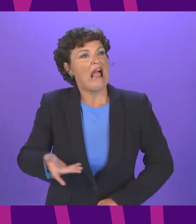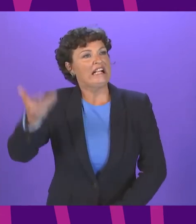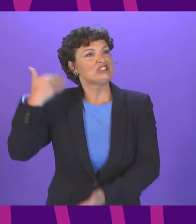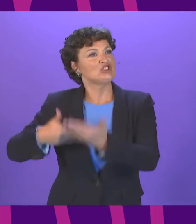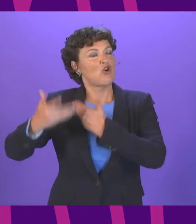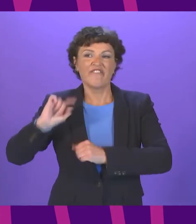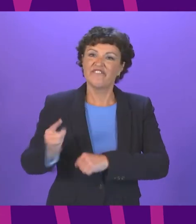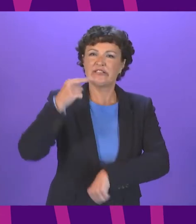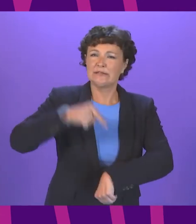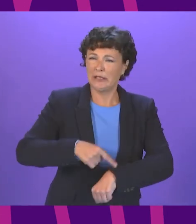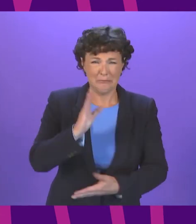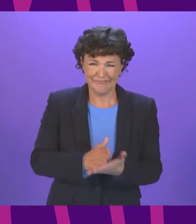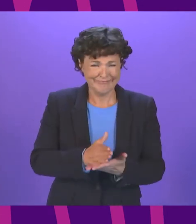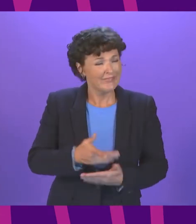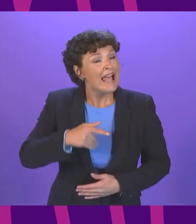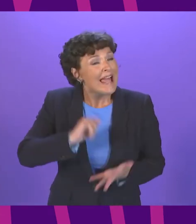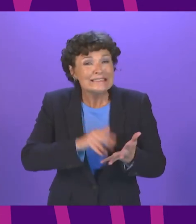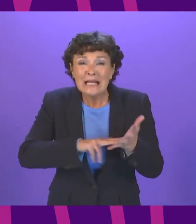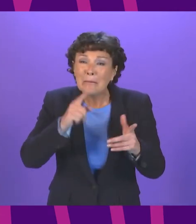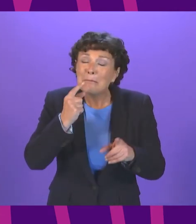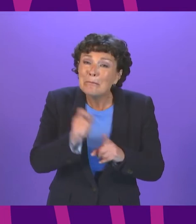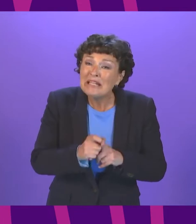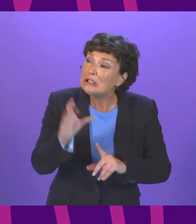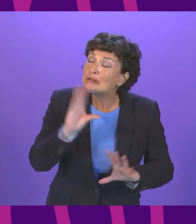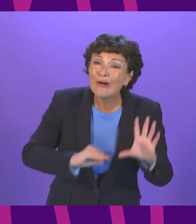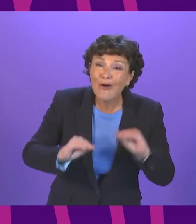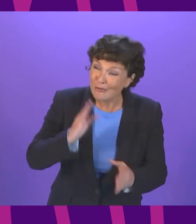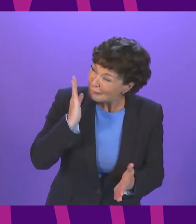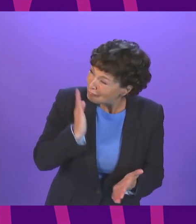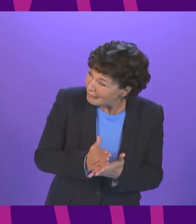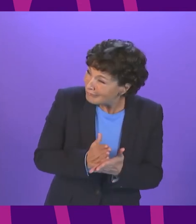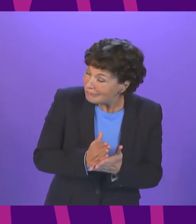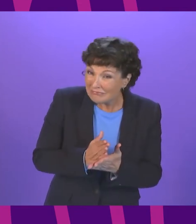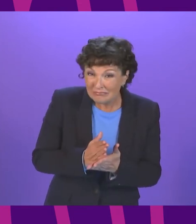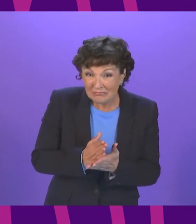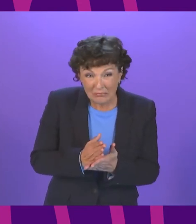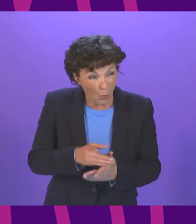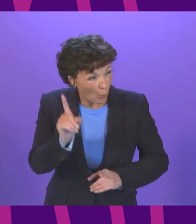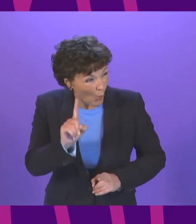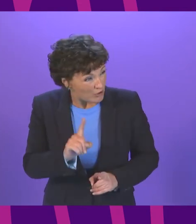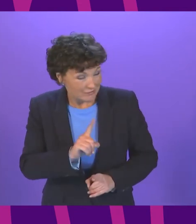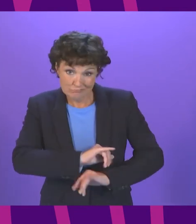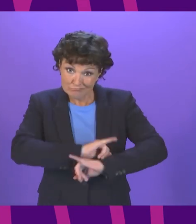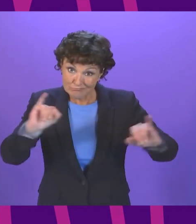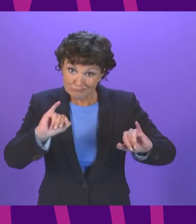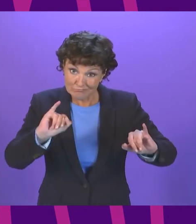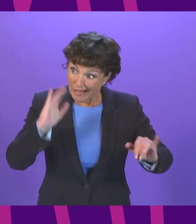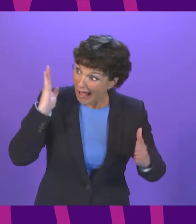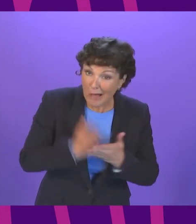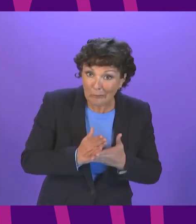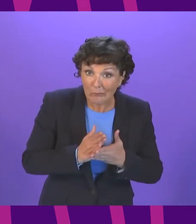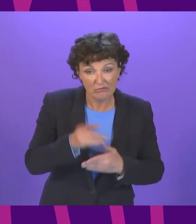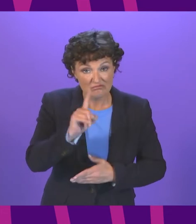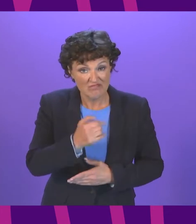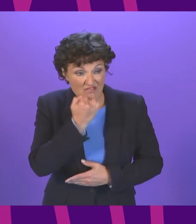truth is despite the SNP's rhetoric the only historic thing today is levels of poverty in our streets the numbers waiting for treatment in our